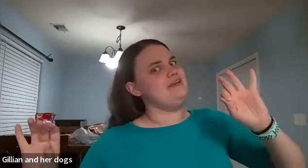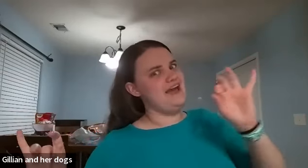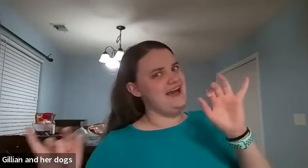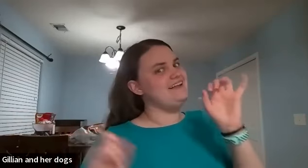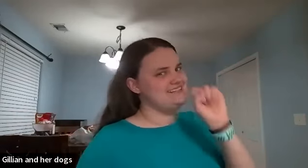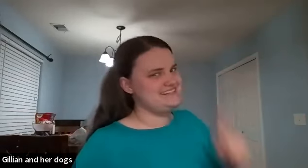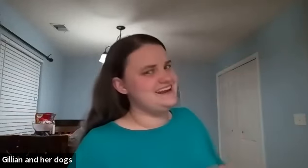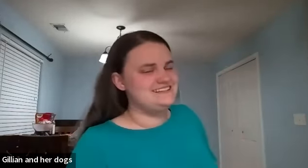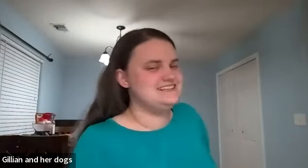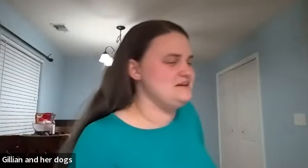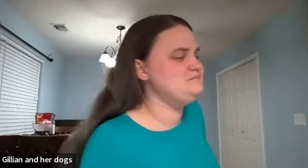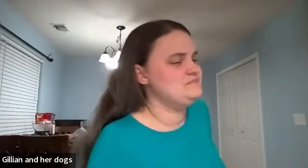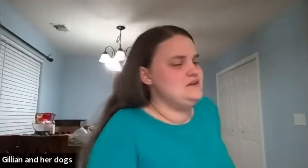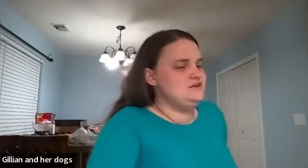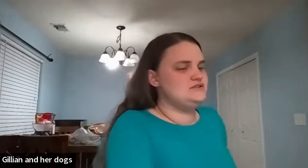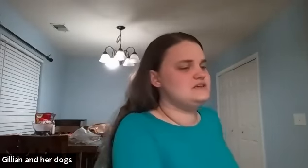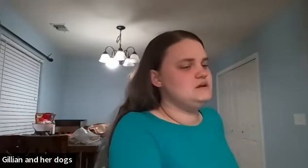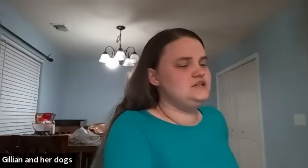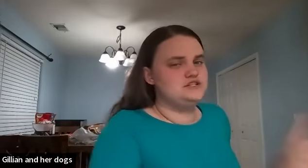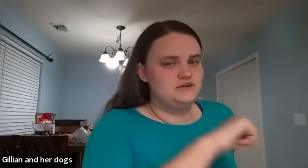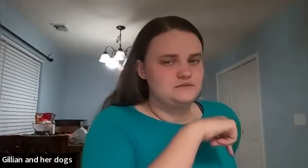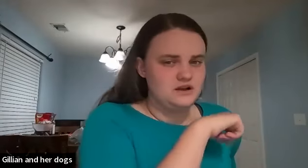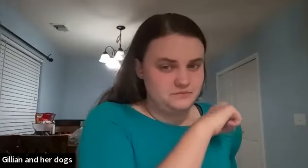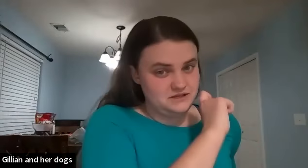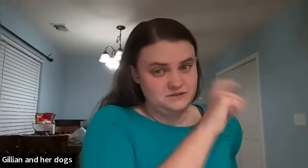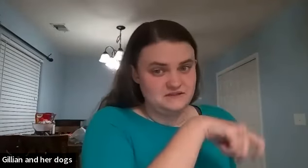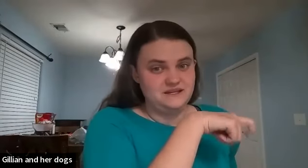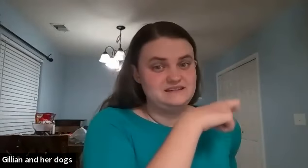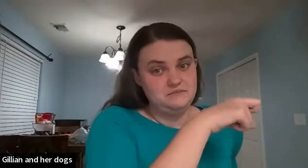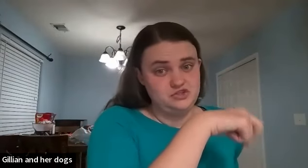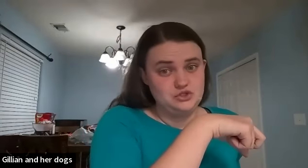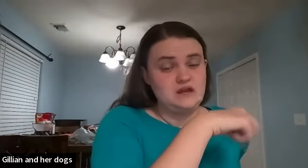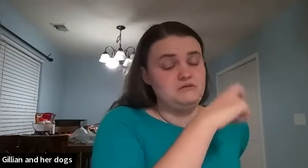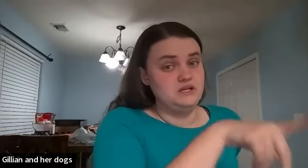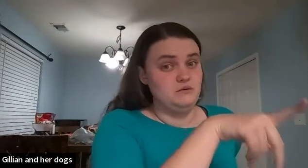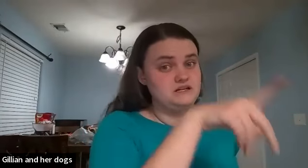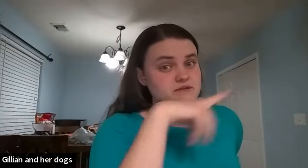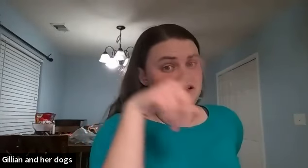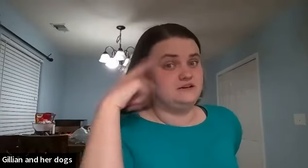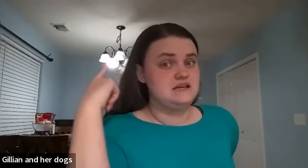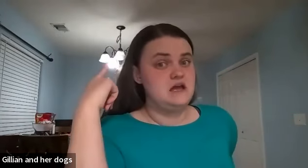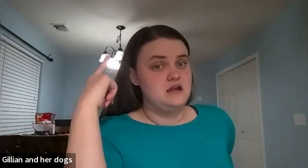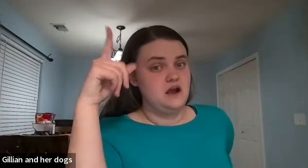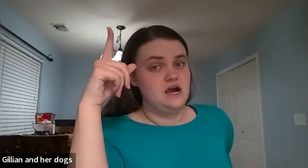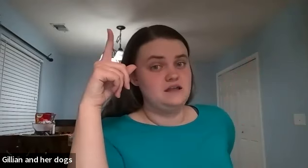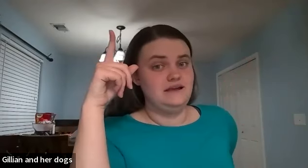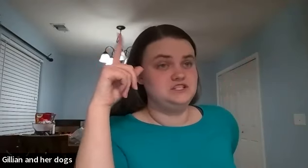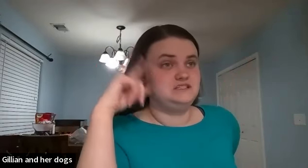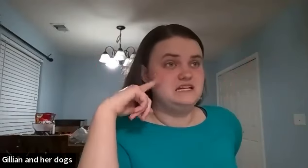yeah that's nice um so that's what i usually do if i'm talking about a specific type of shoe that i really want it to be clear it's not like just a